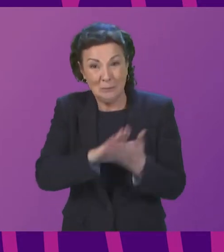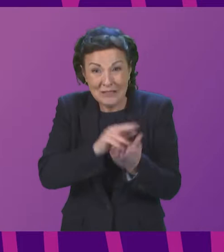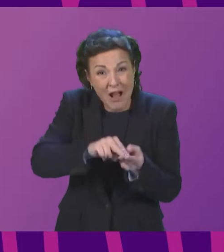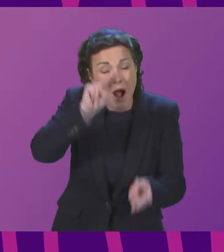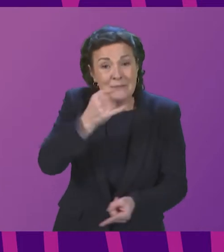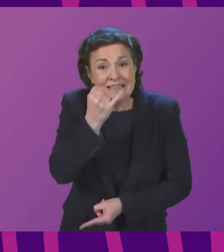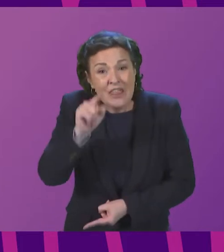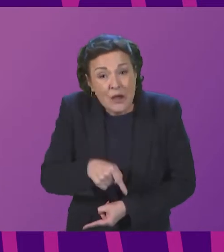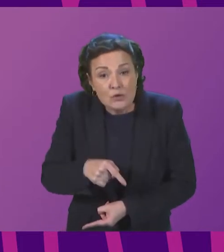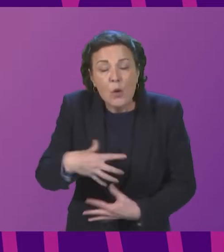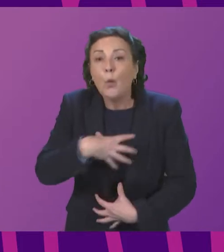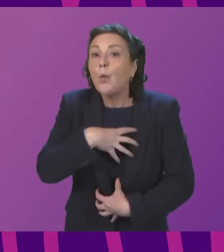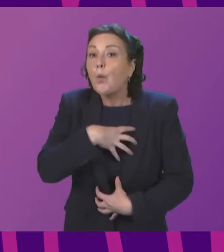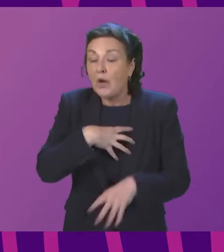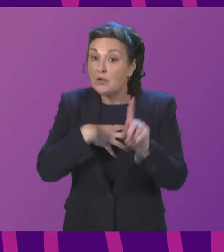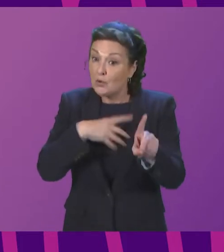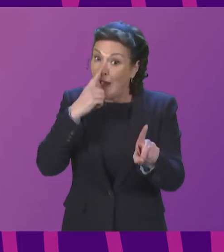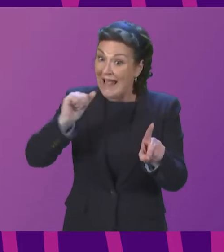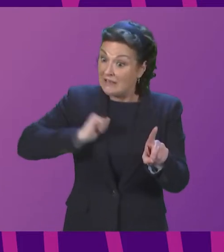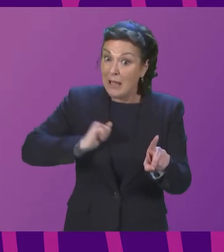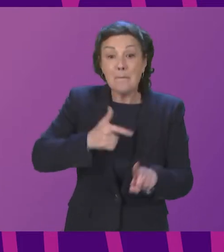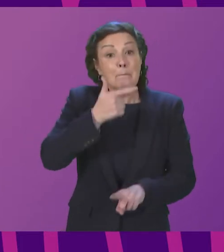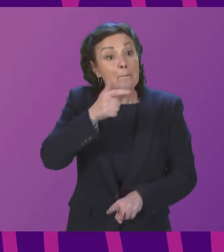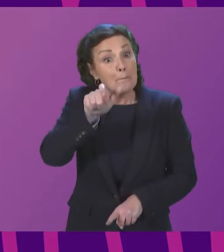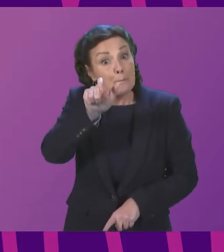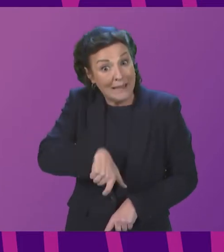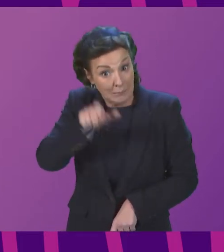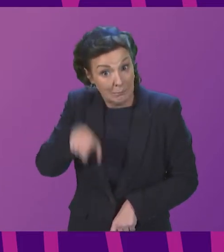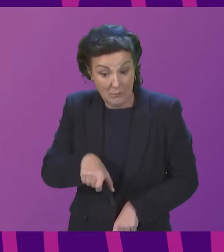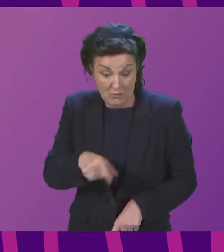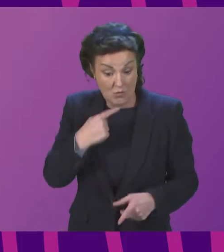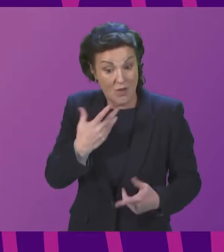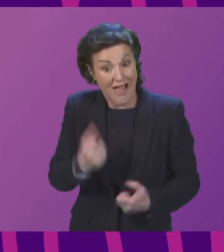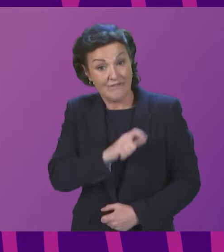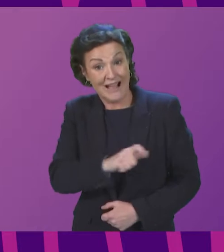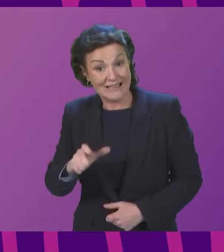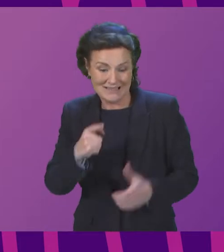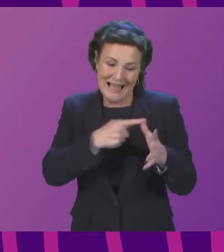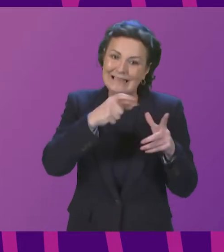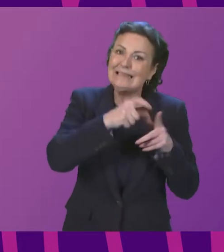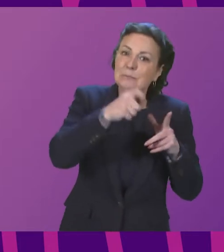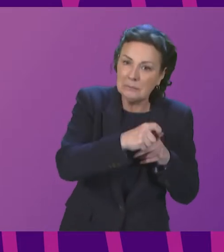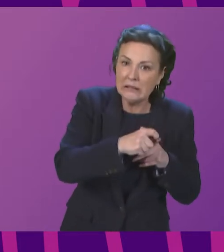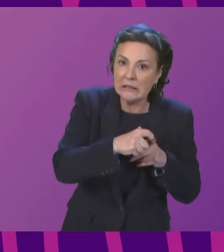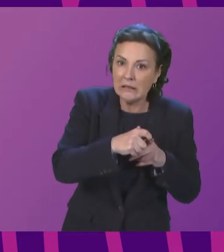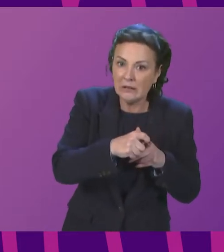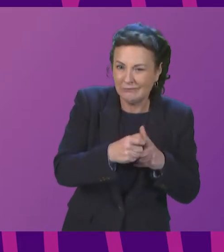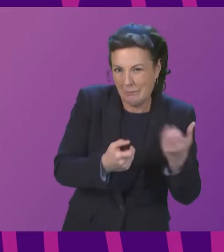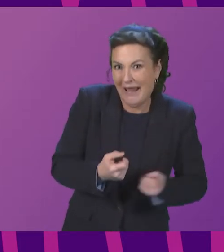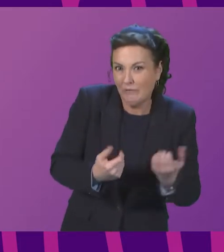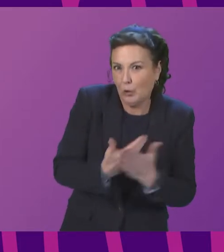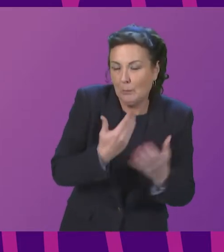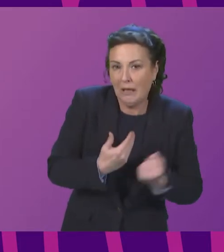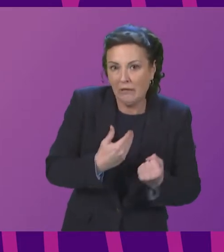is projected that the majority of ADP recipients with cancer, that's 62%, will be able to use fast track processes